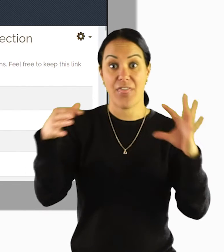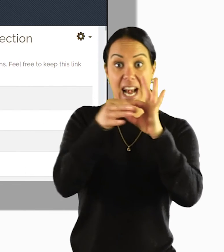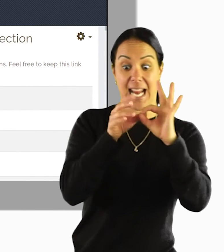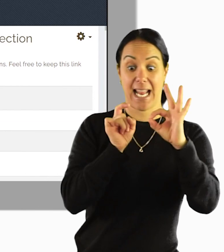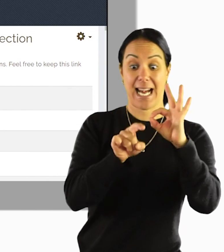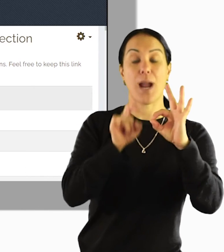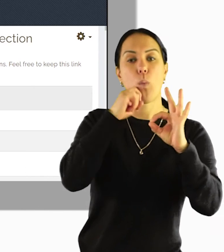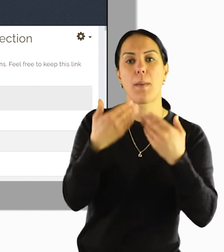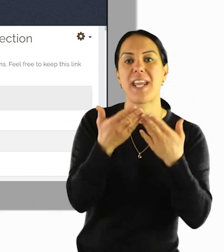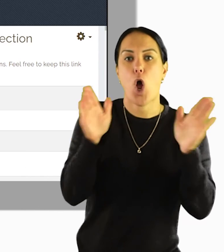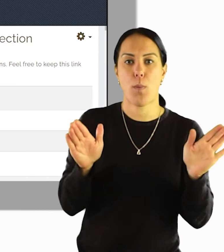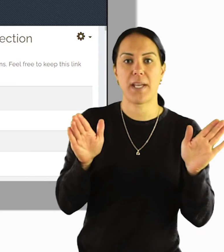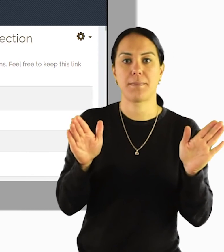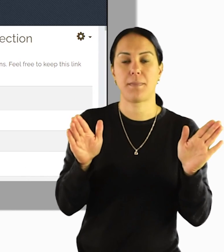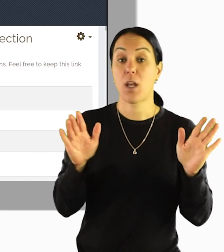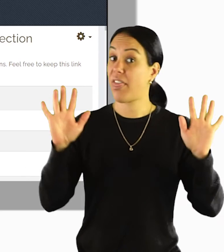that Zoom link will be open.